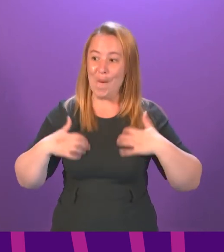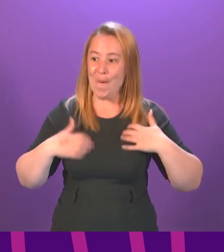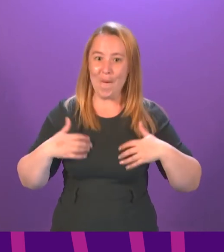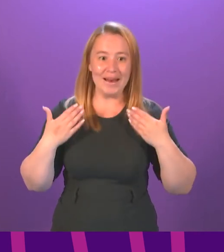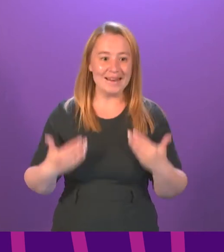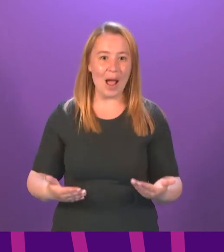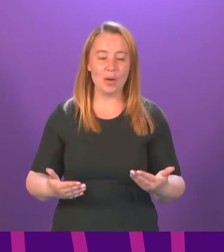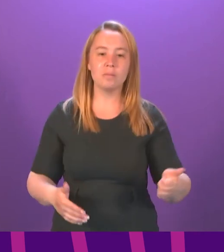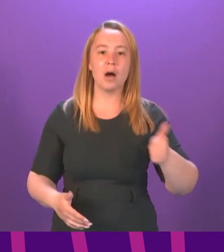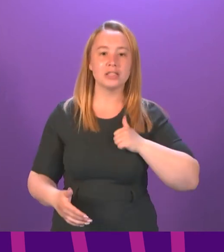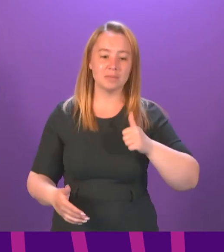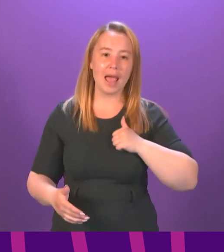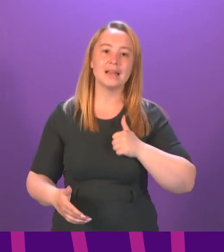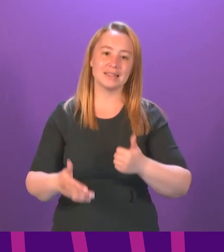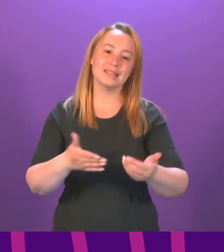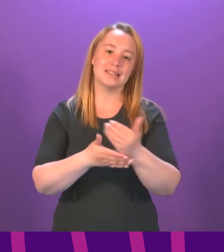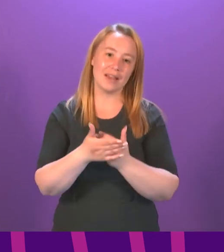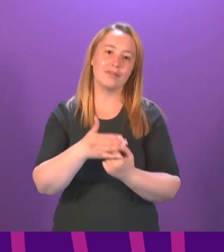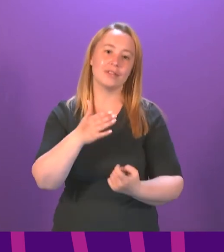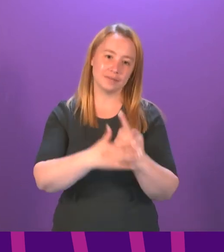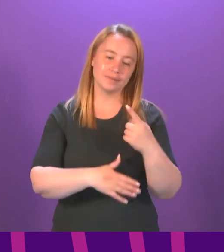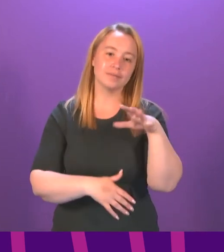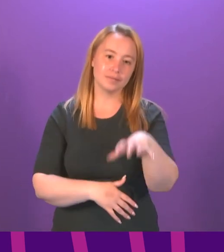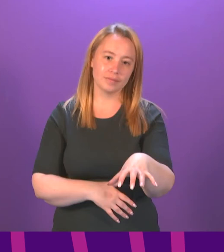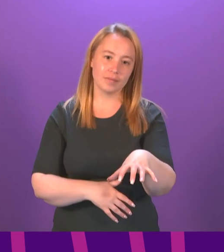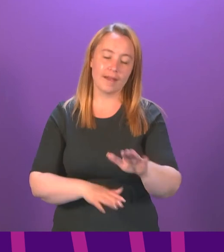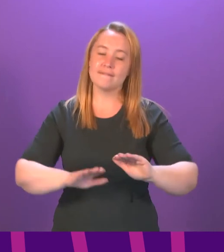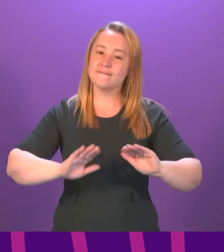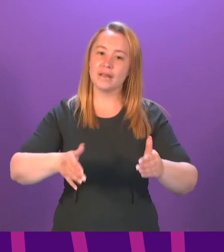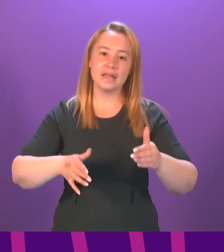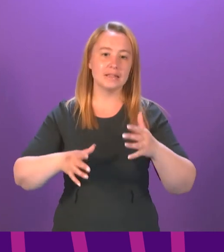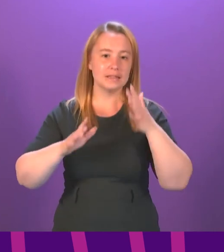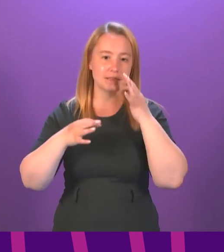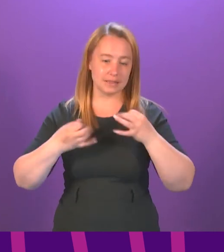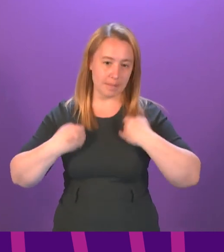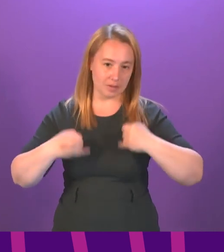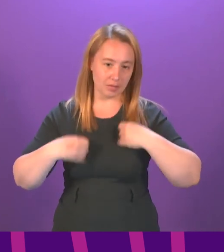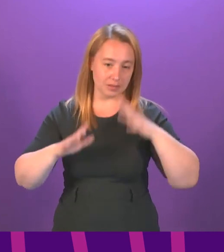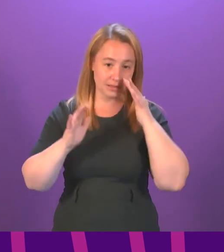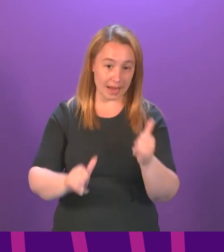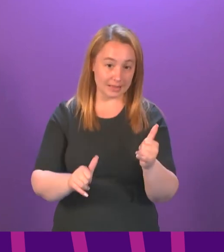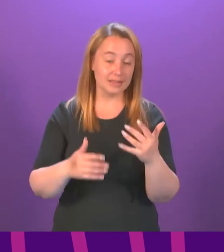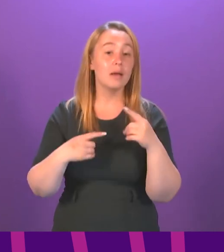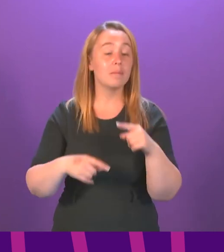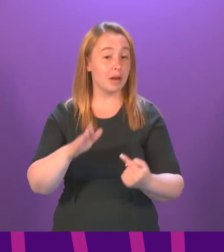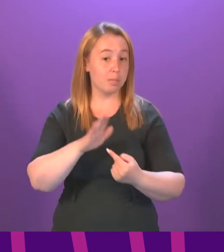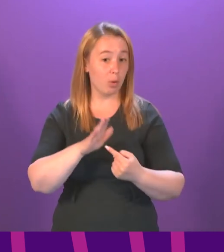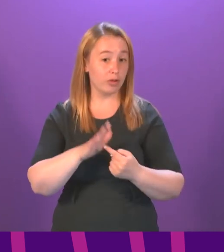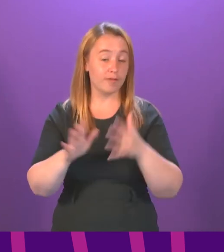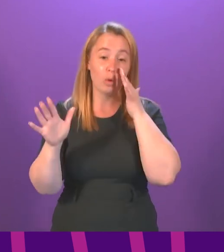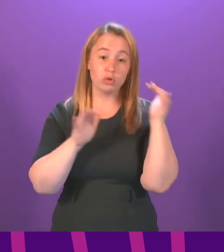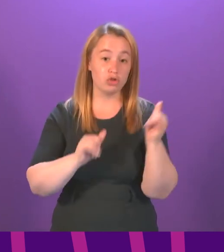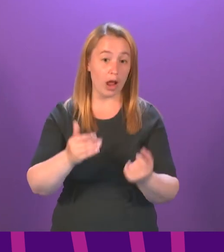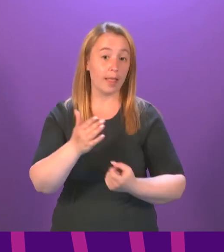this to be done in the safest way possible. Asymptomatic testing has been an integral part of trial events across the United Kingdom,